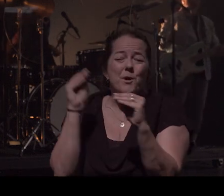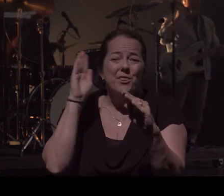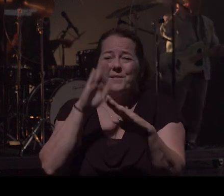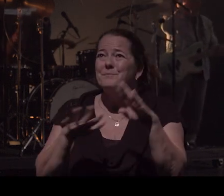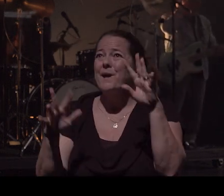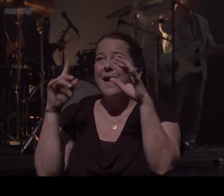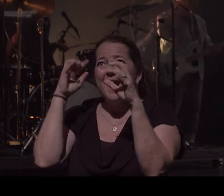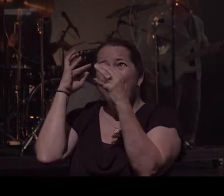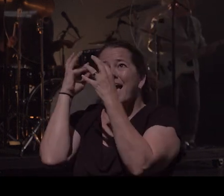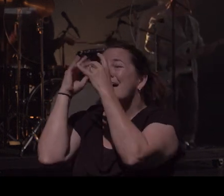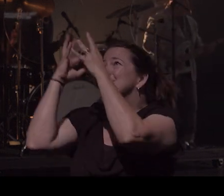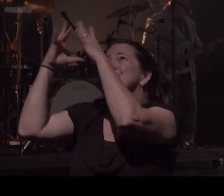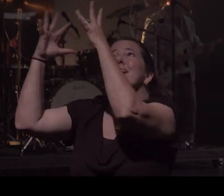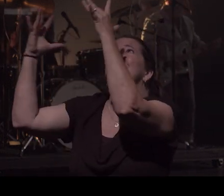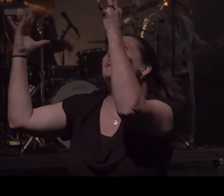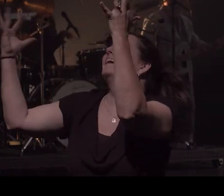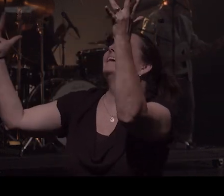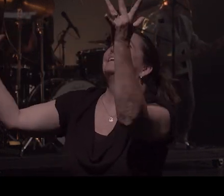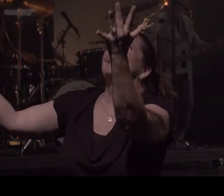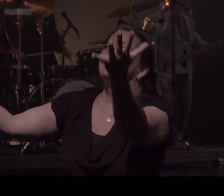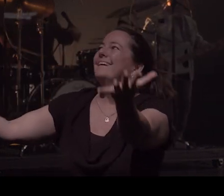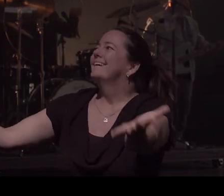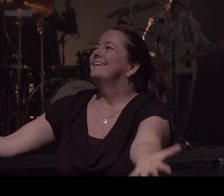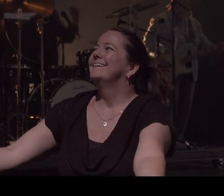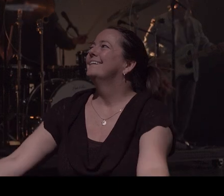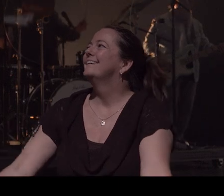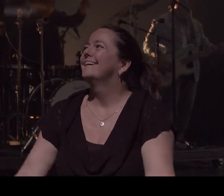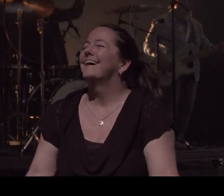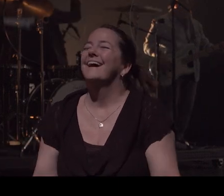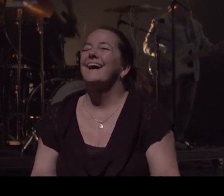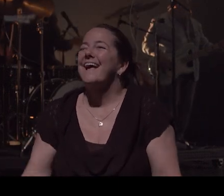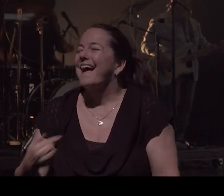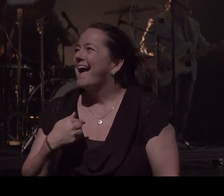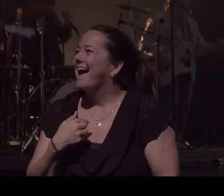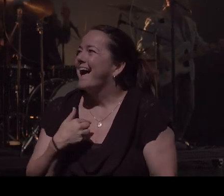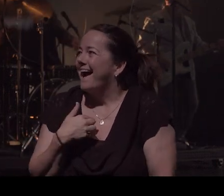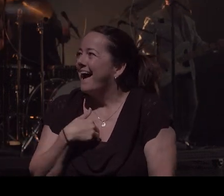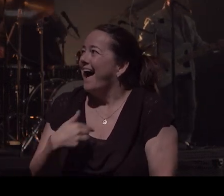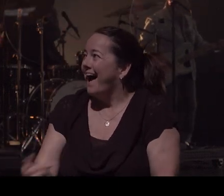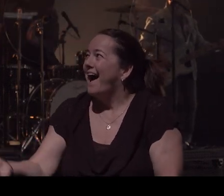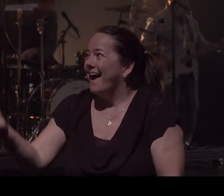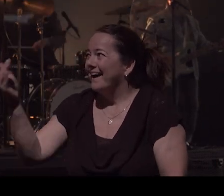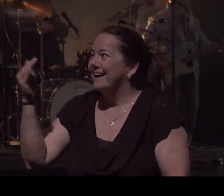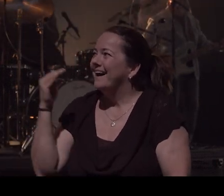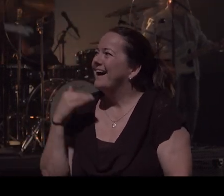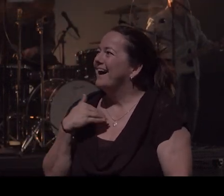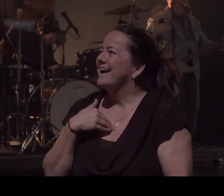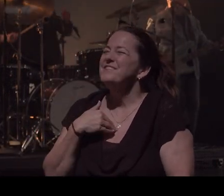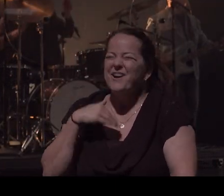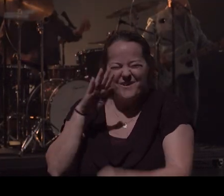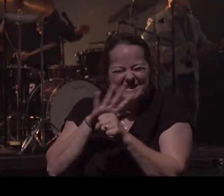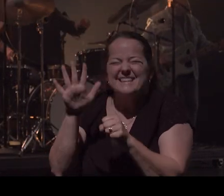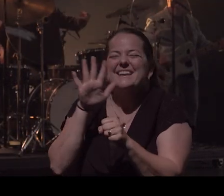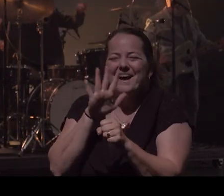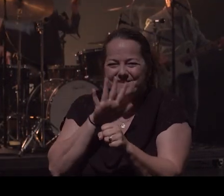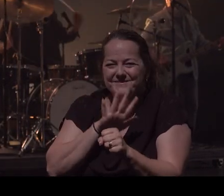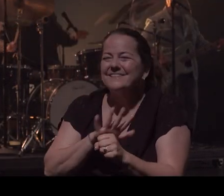imagine And that is enough I don't anything